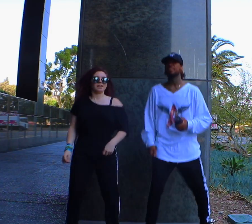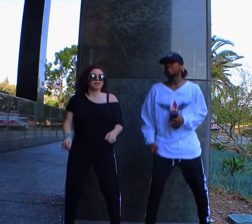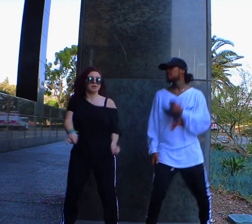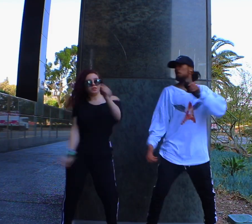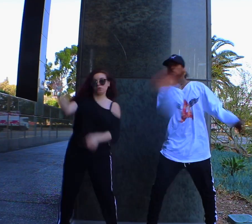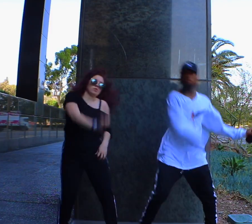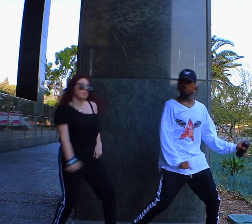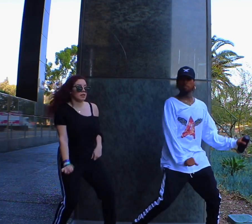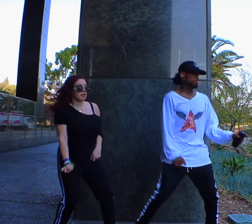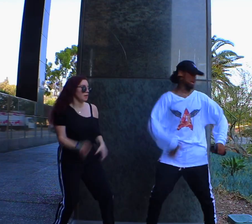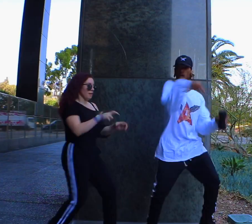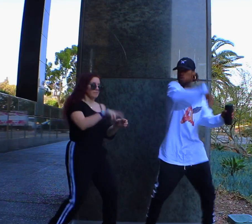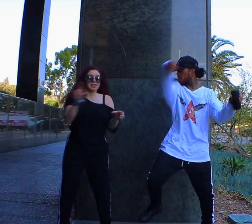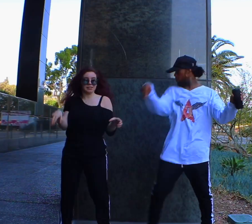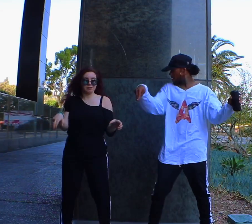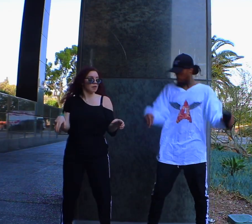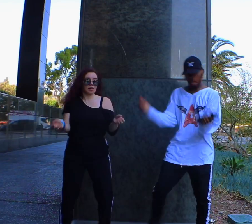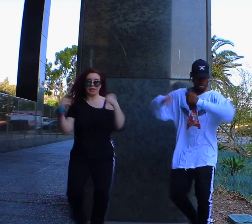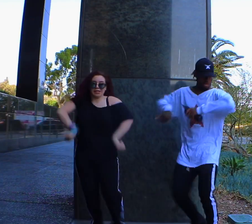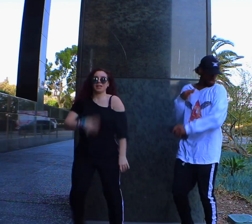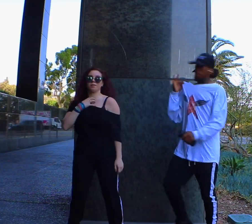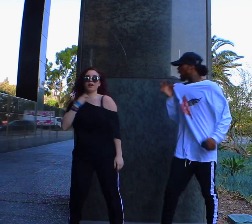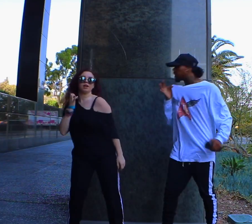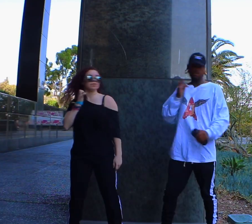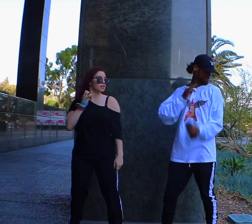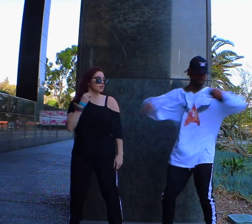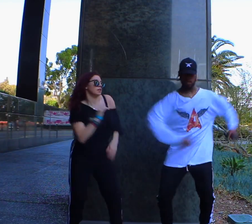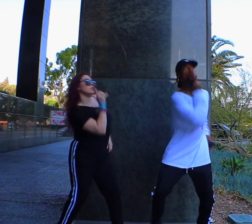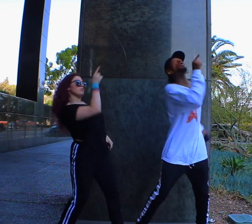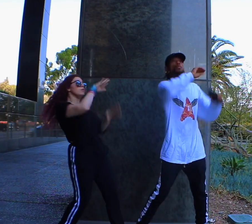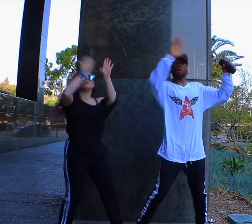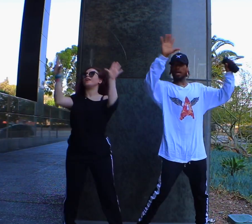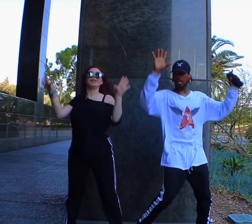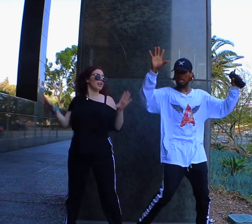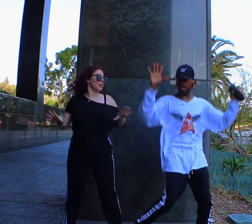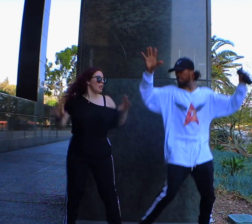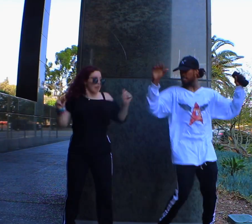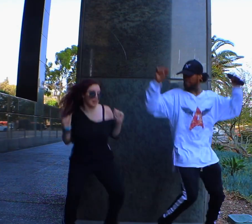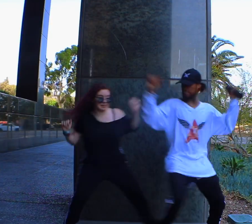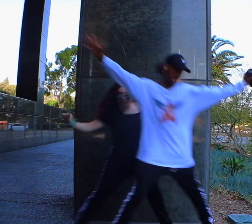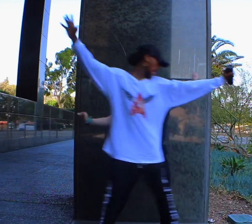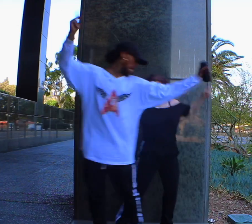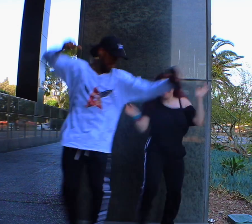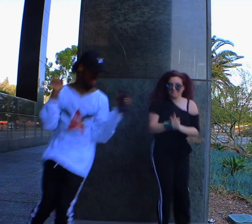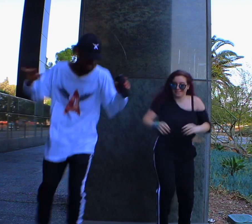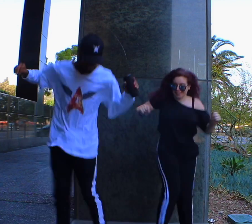I'm in the whip, ayy, I'm finna dip, ayy I got my ice, ayy, it's real bright, ayy I'm finna slide, ayy, she wanna